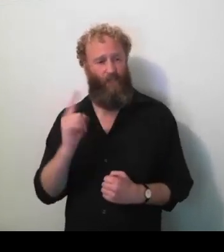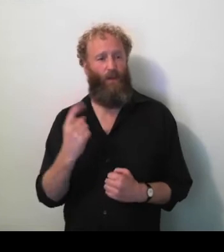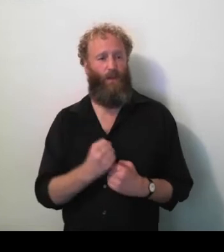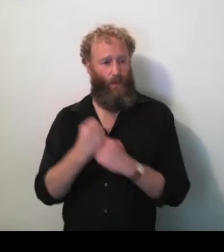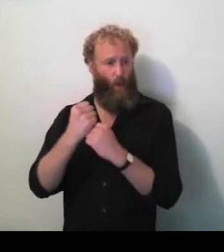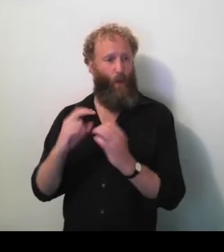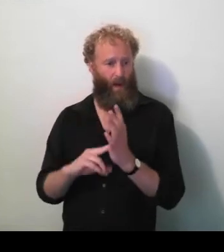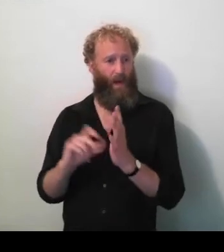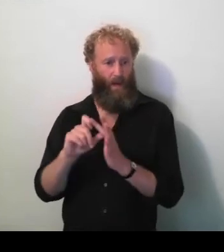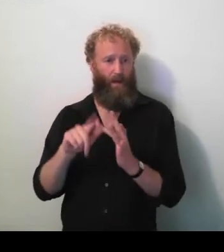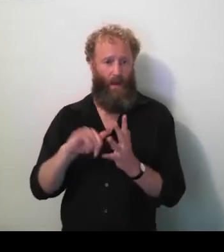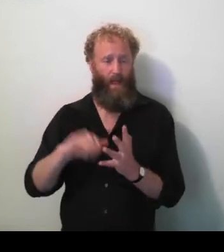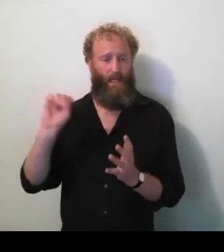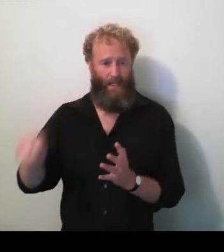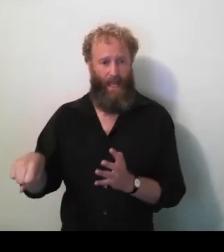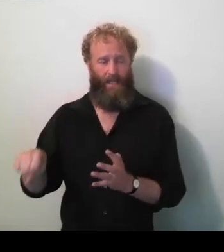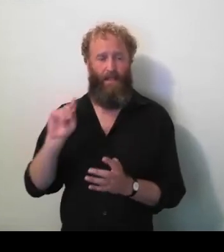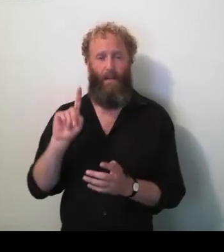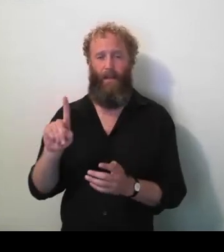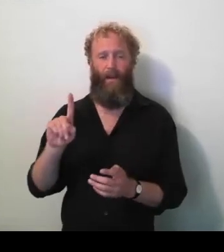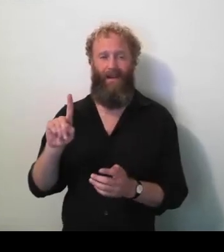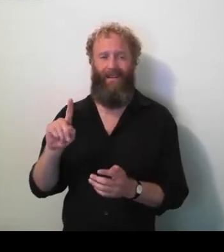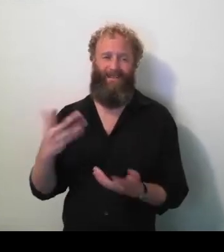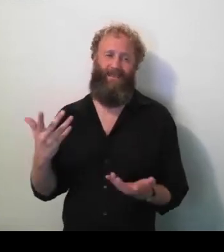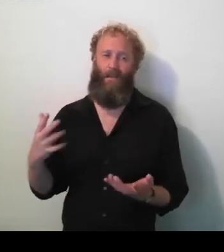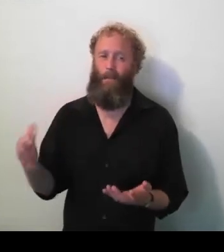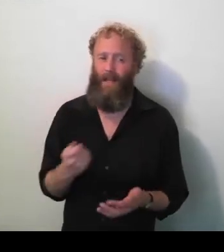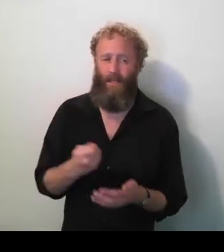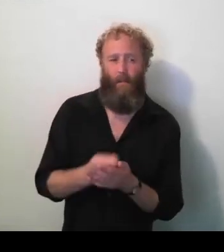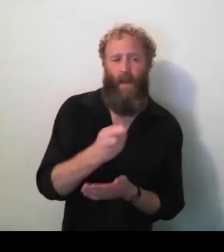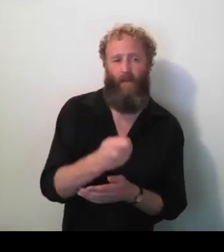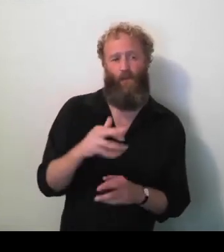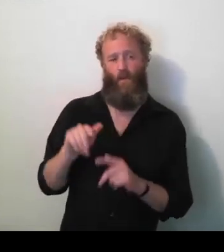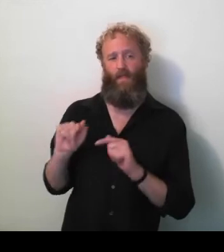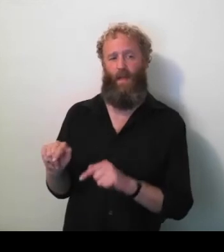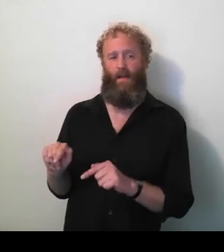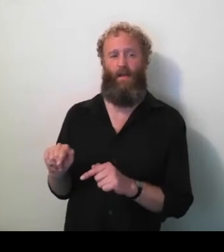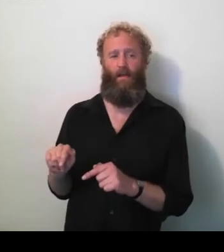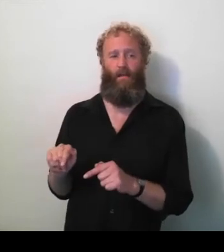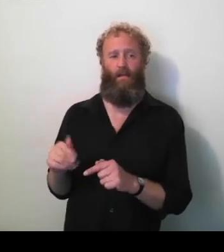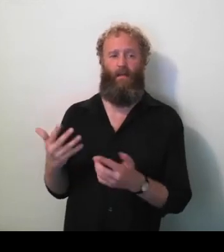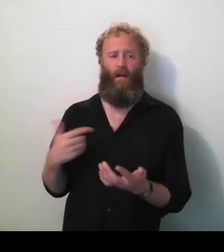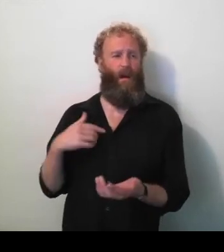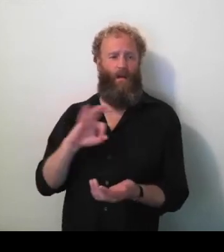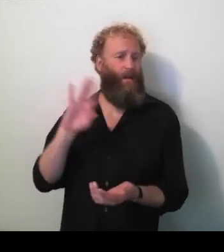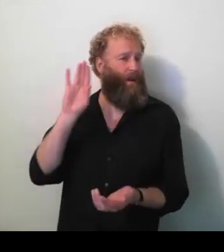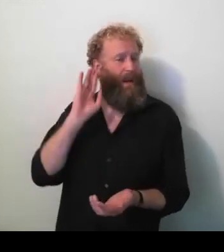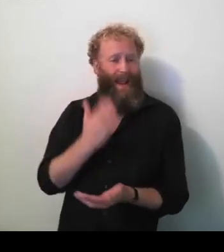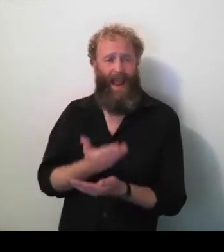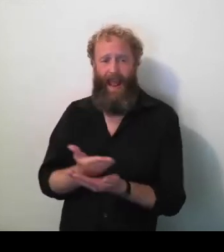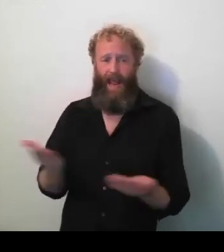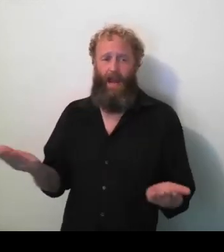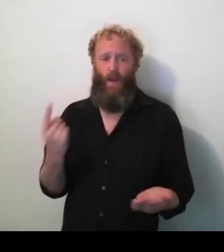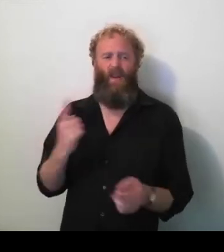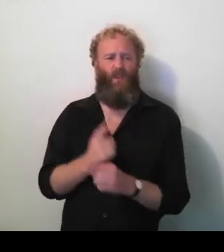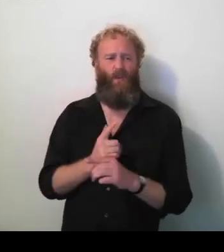that it has to be paid for. And I haven't heard anybody tonight talk about